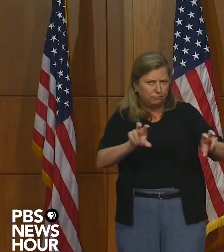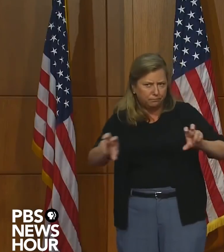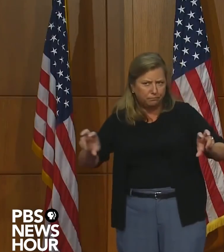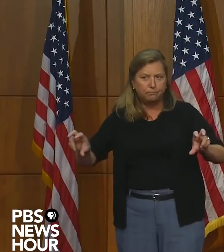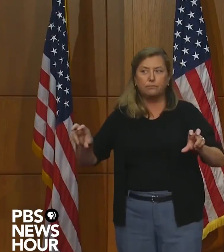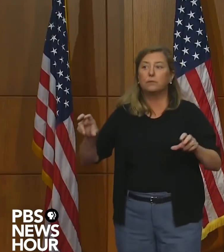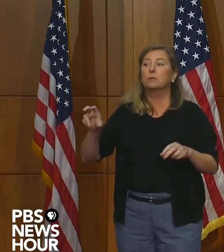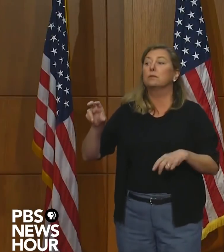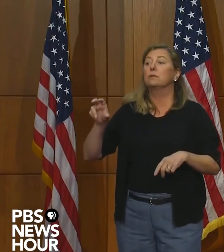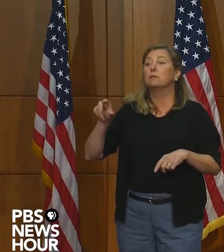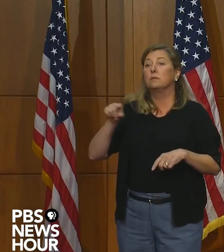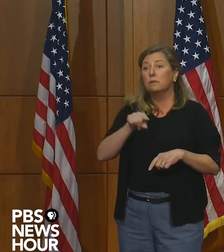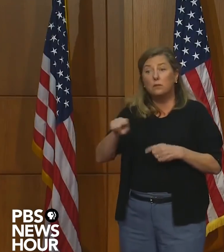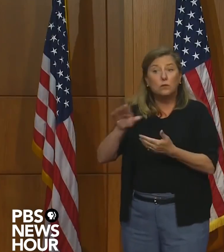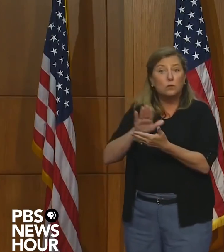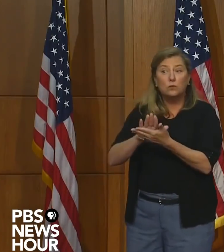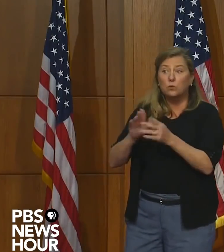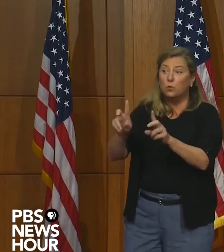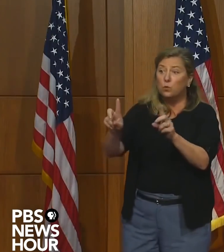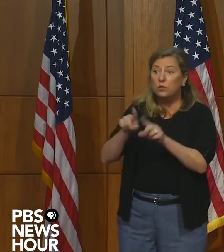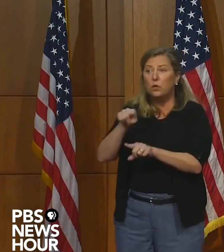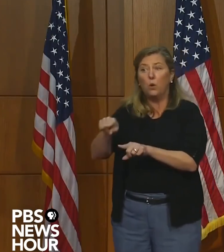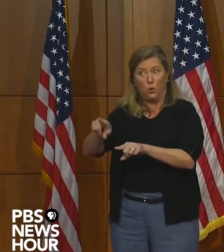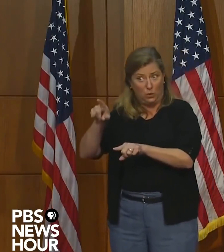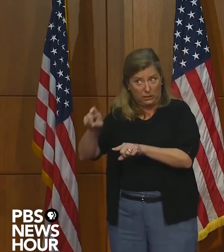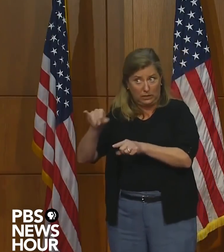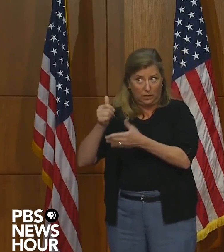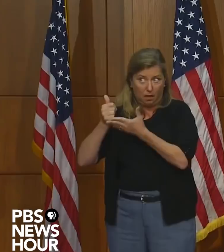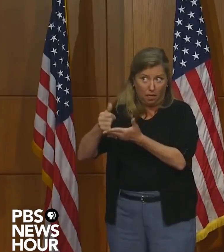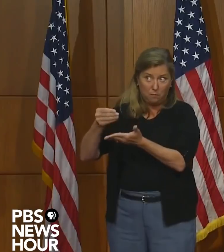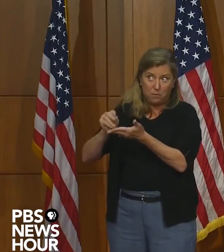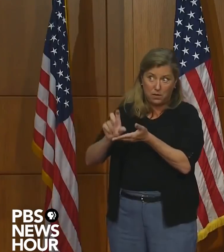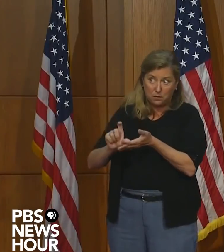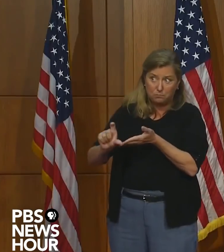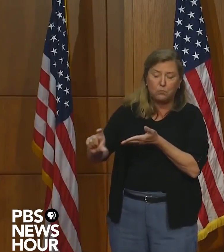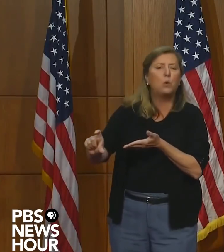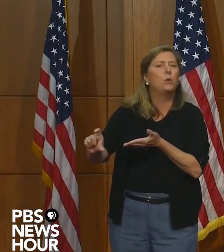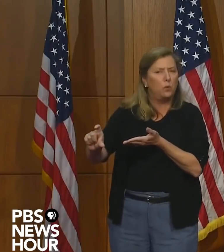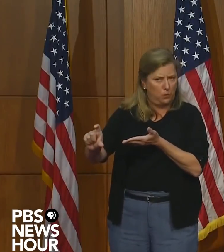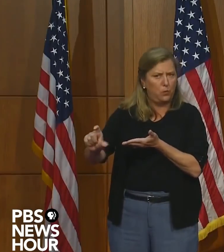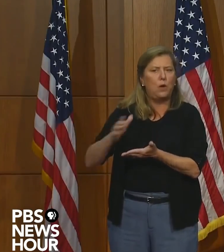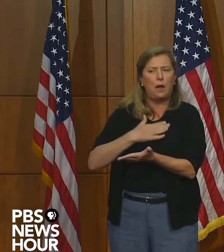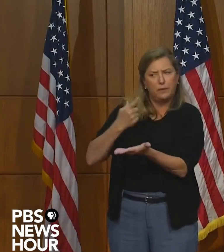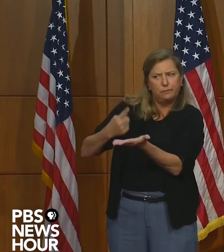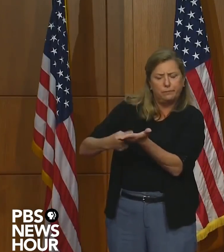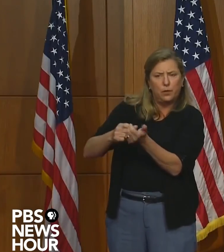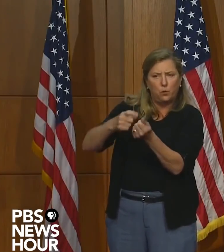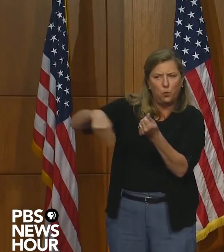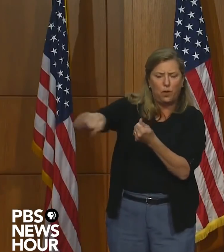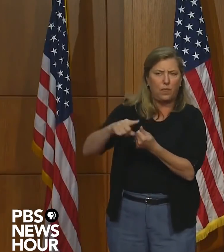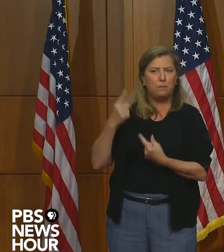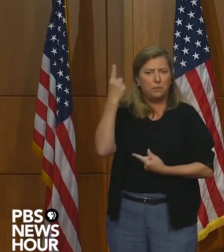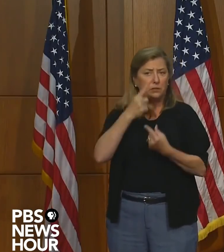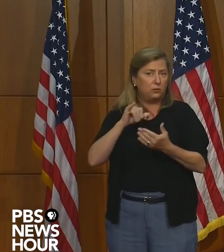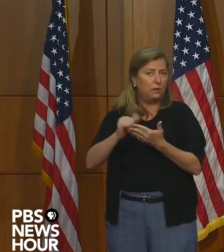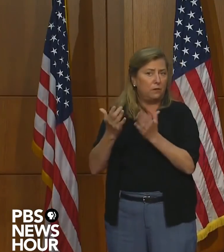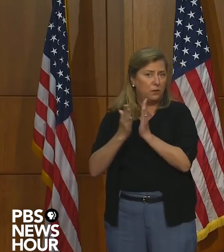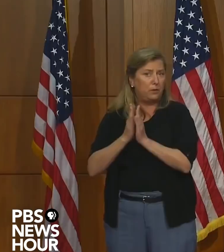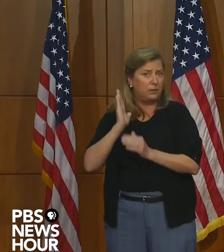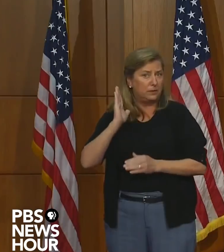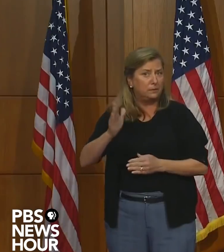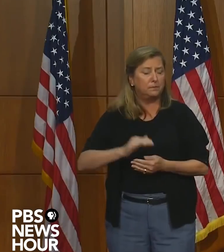are school districts that need that help, we would be glad to have that discussion with them and and take that into consideration.